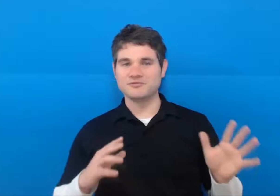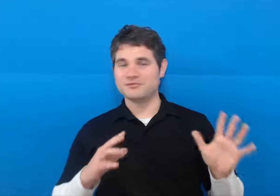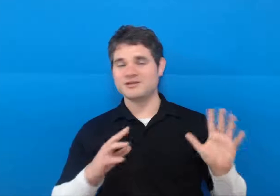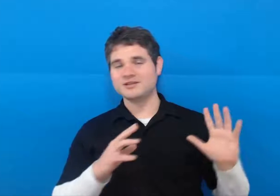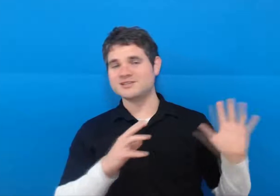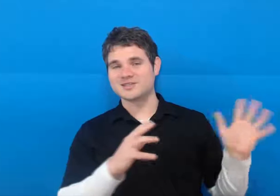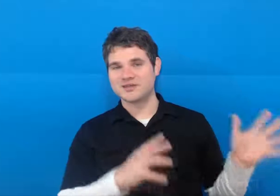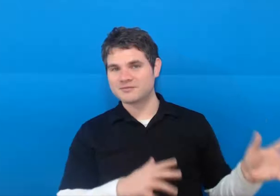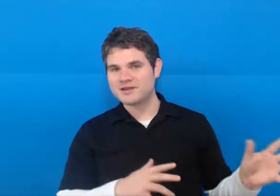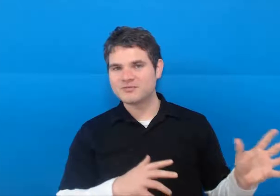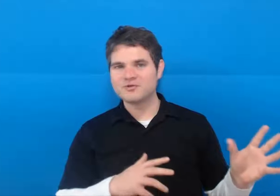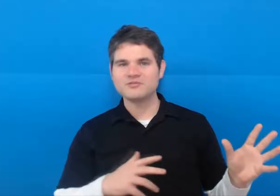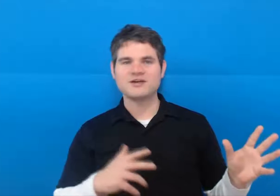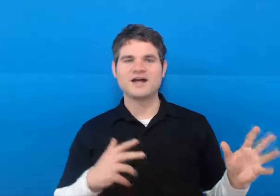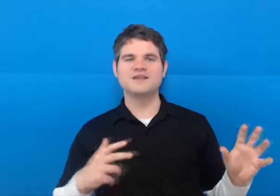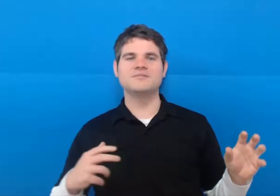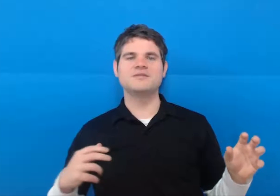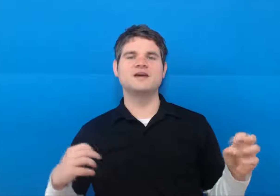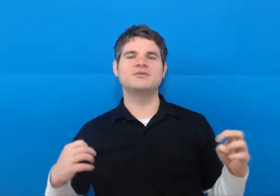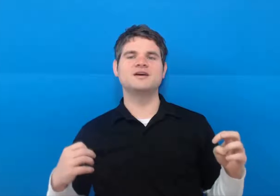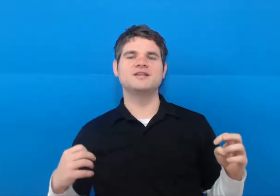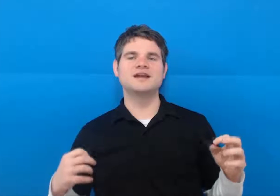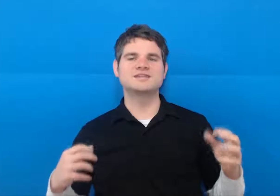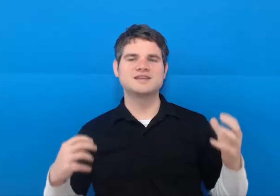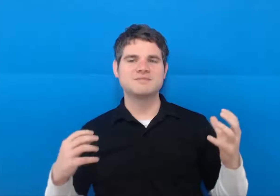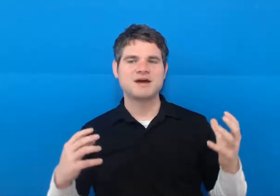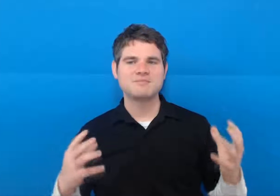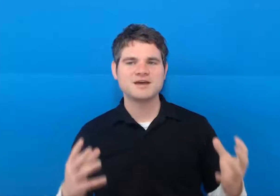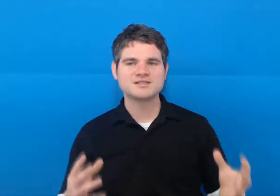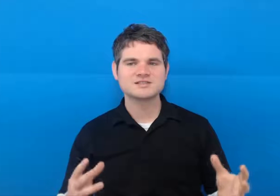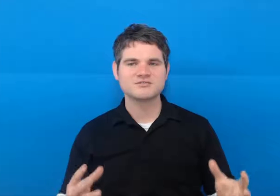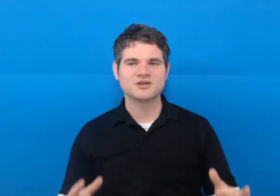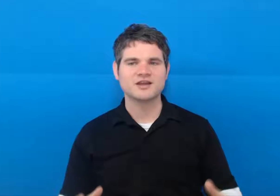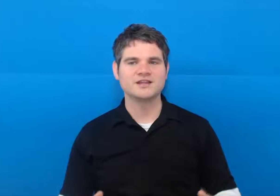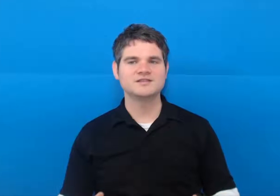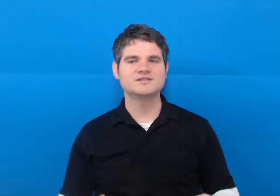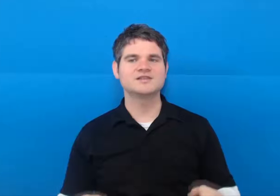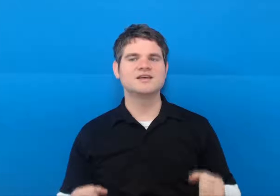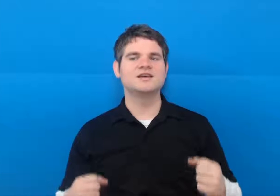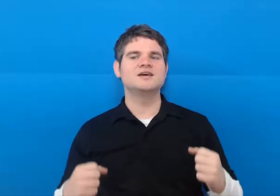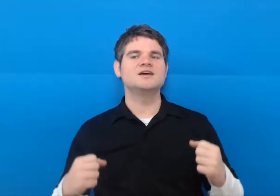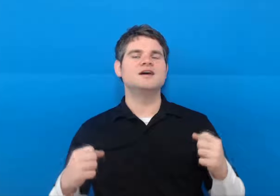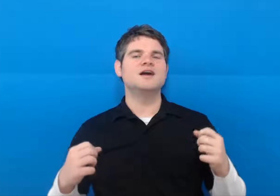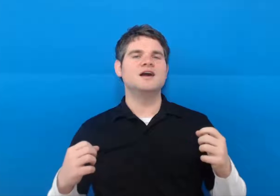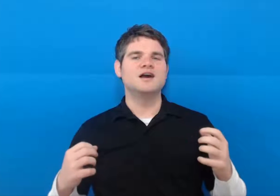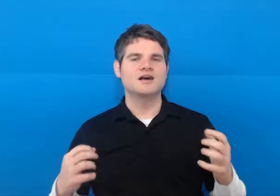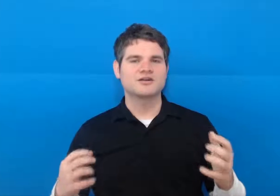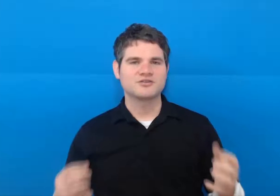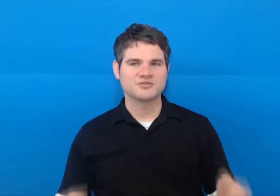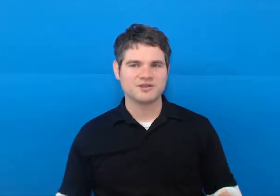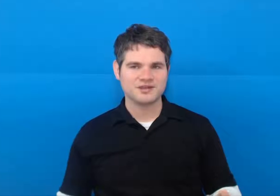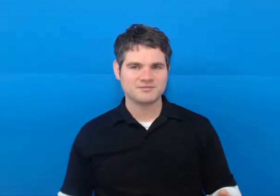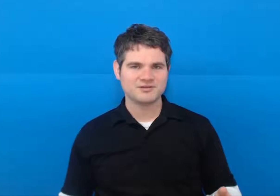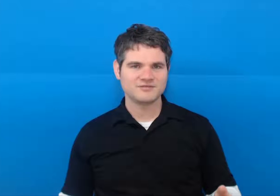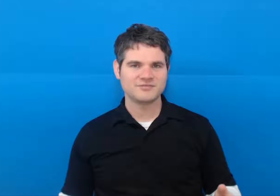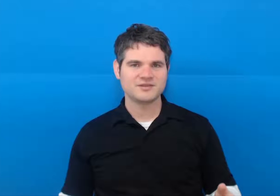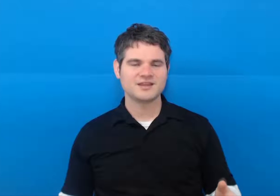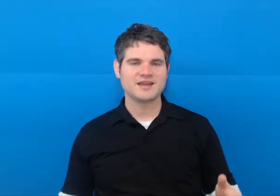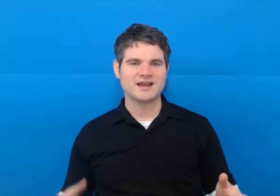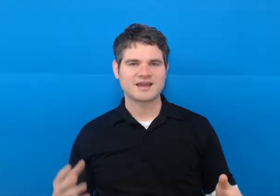or at least other people will find him that way then I can say my best friends a creep and I